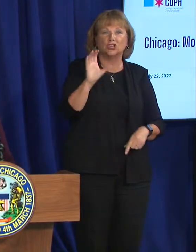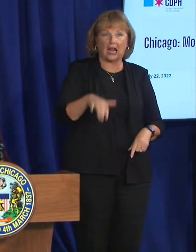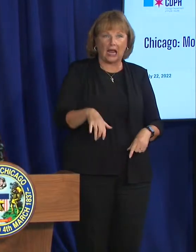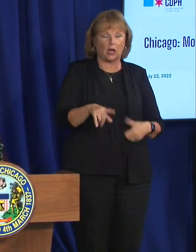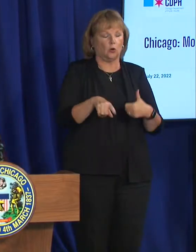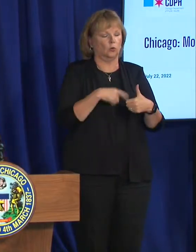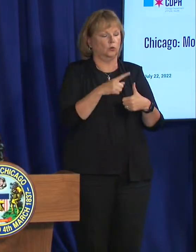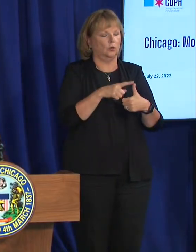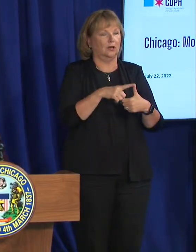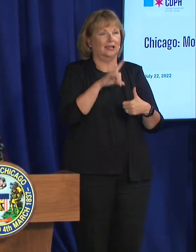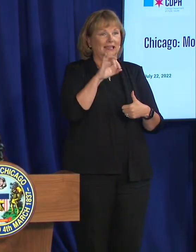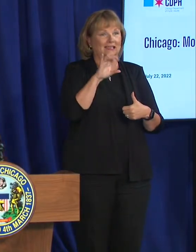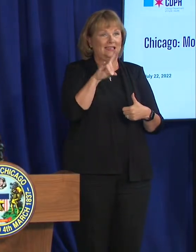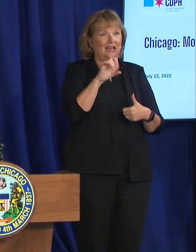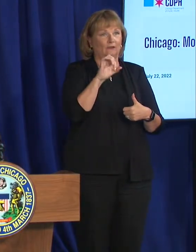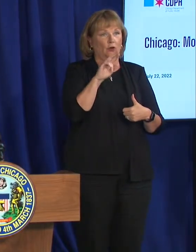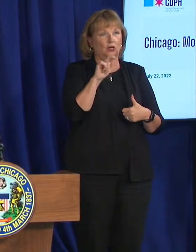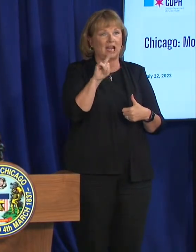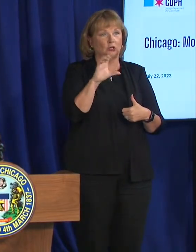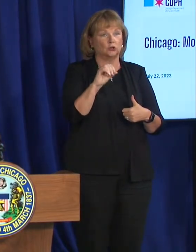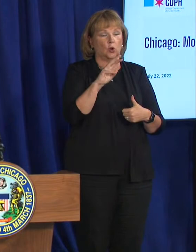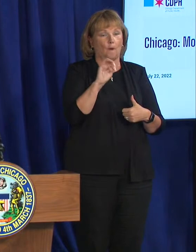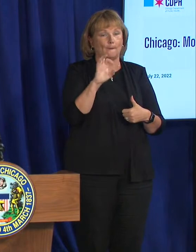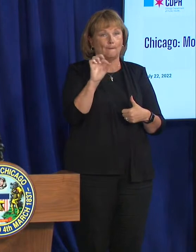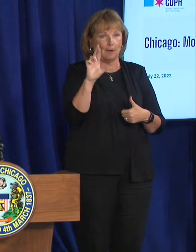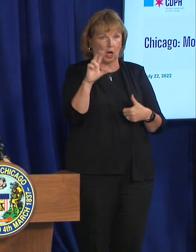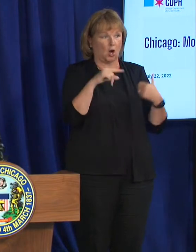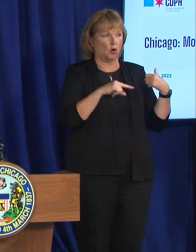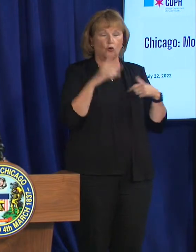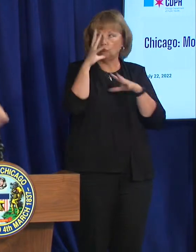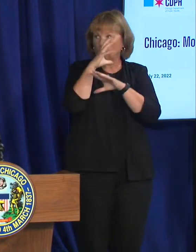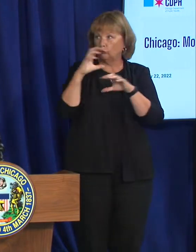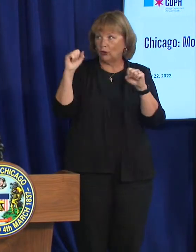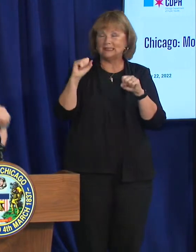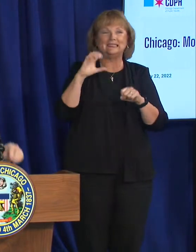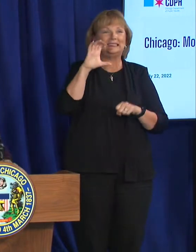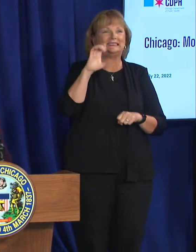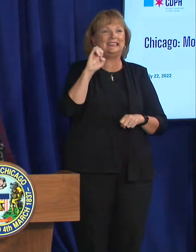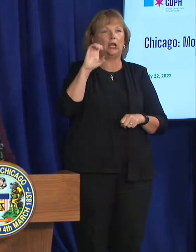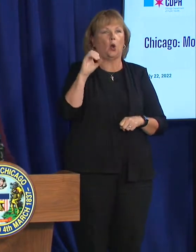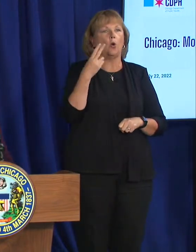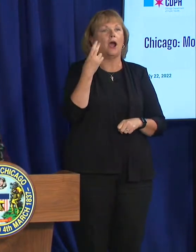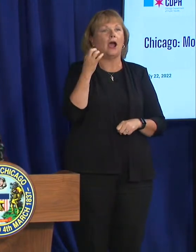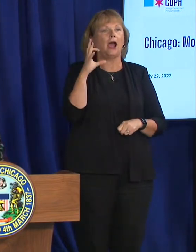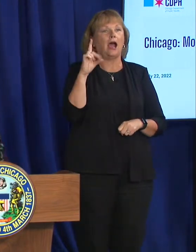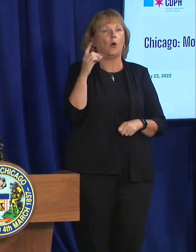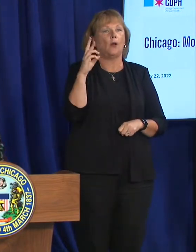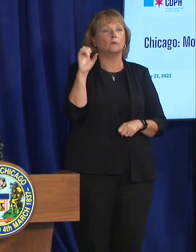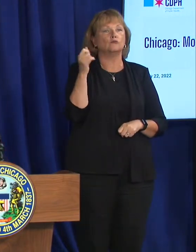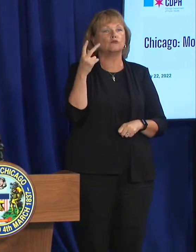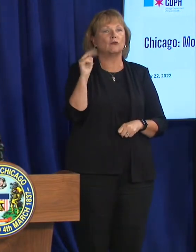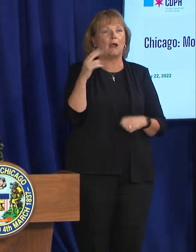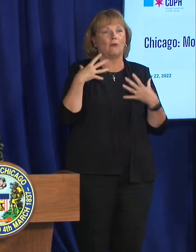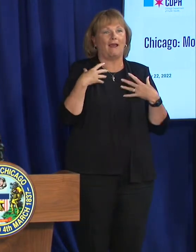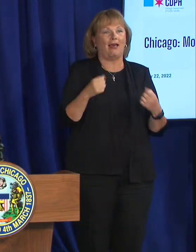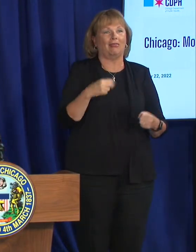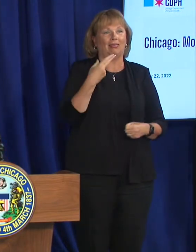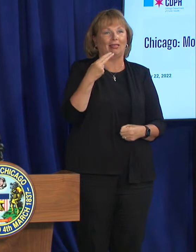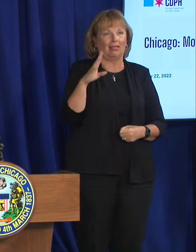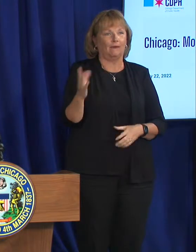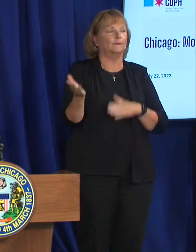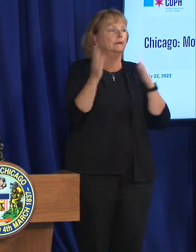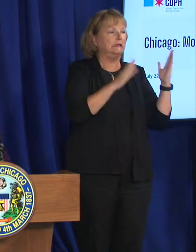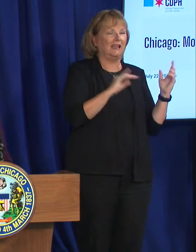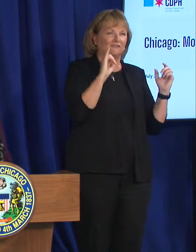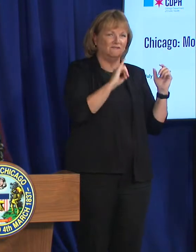We'll hear from David Ernesto Munar who is the president and CEO of Howard Brown Health, Dr. Stockton Mayer from the Department of